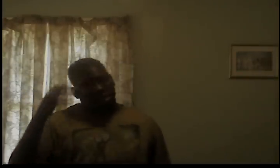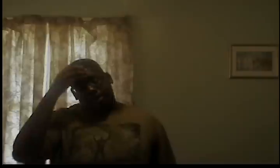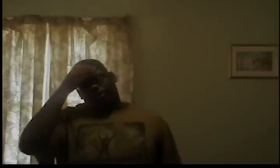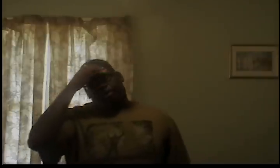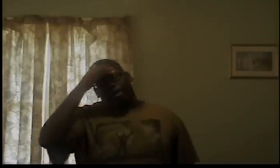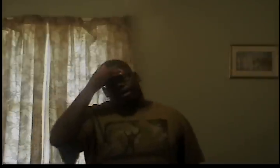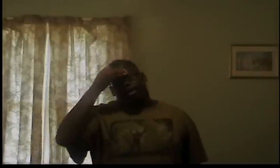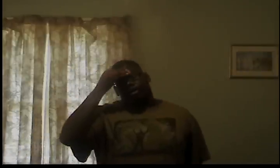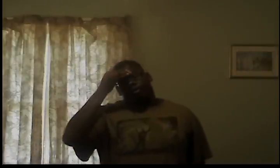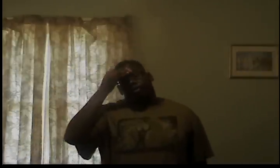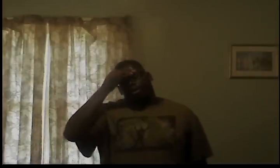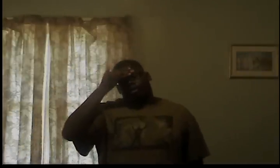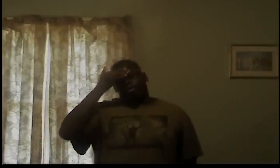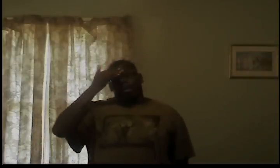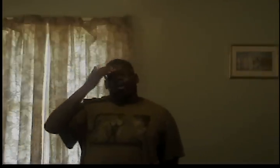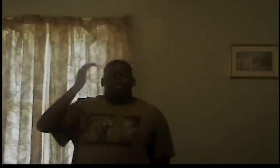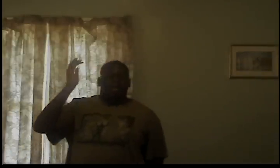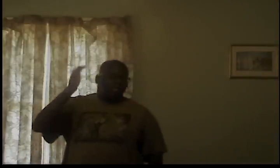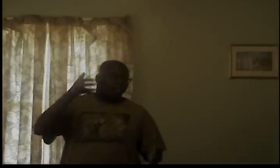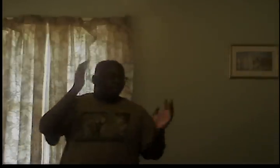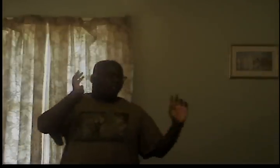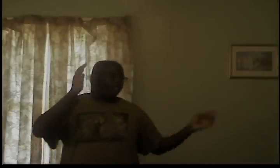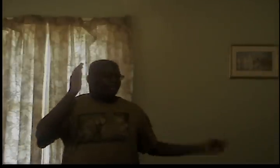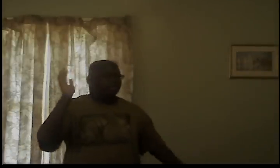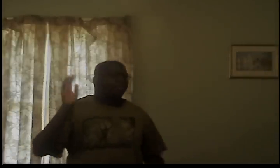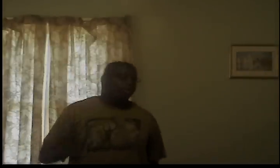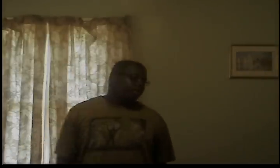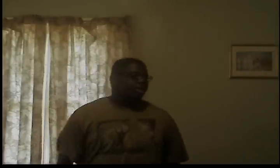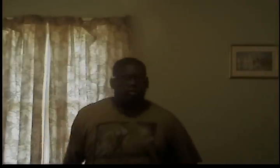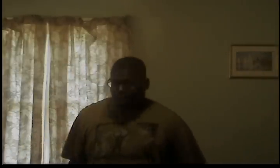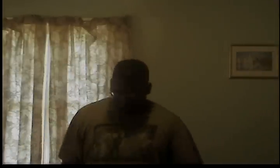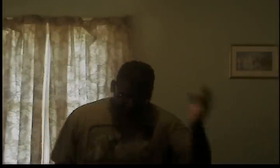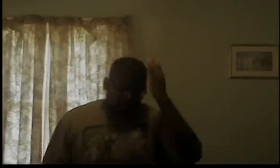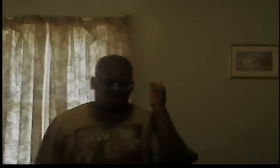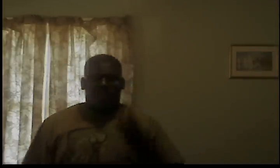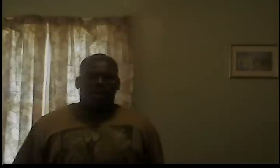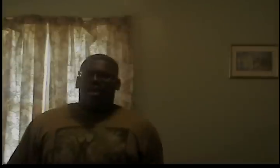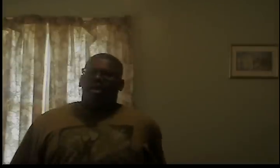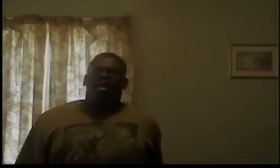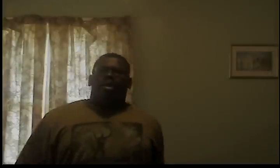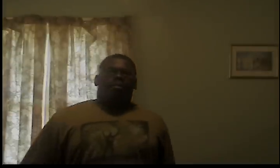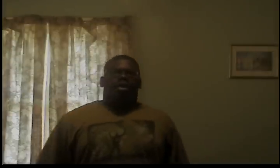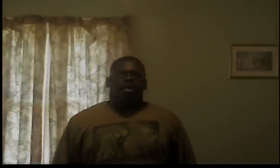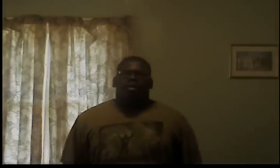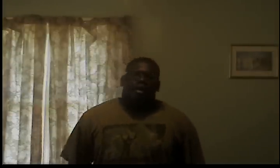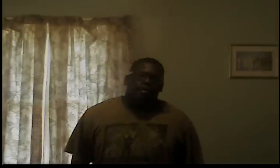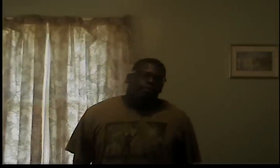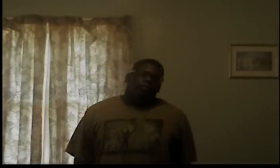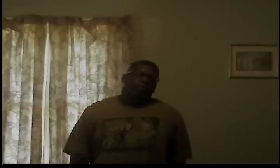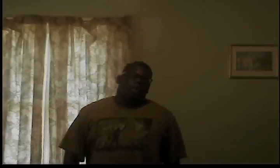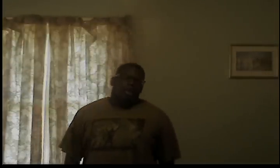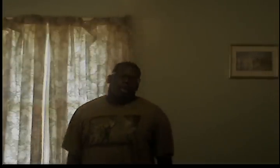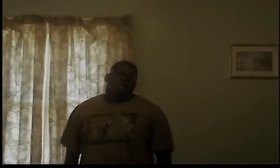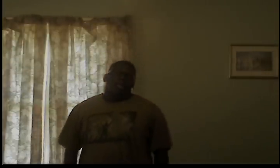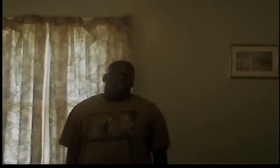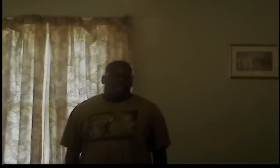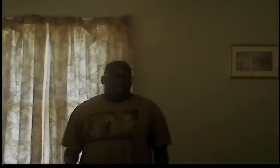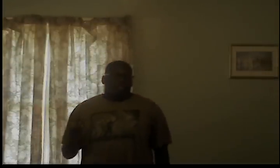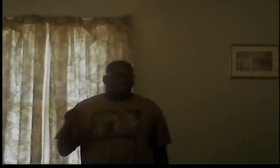after fifth grade and middle school came and all this other responsibility and shit but that's besides the point they were talking crap and they actually